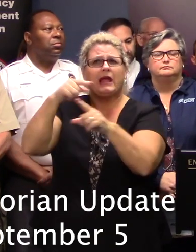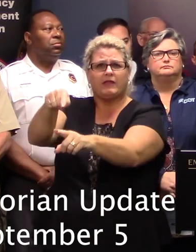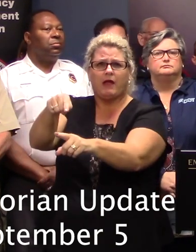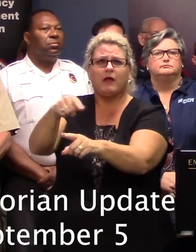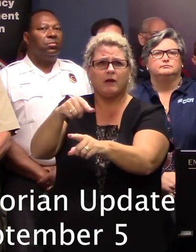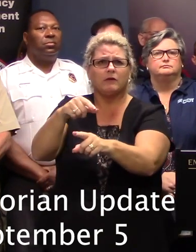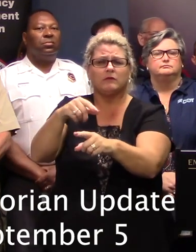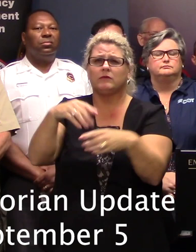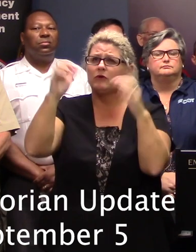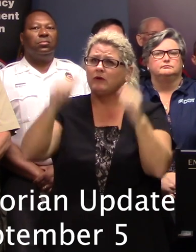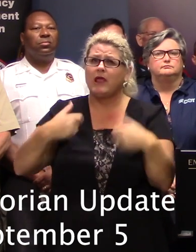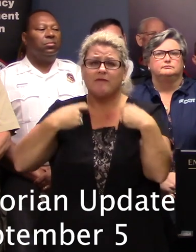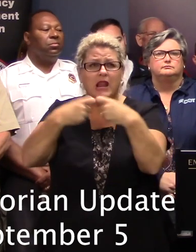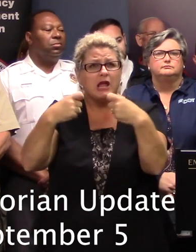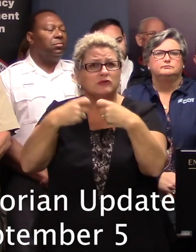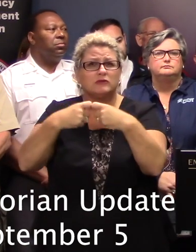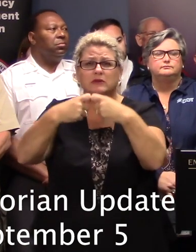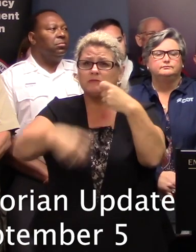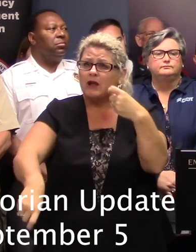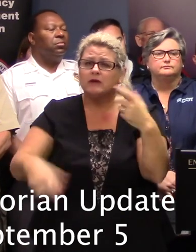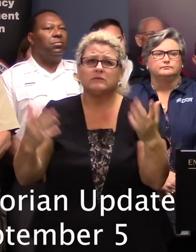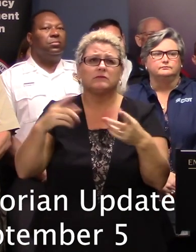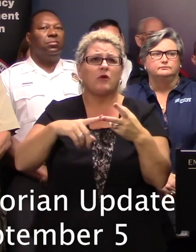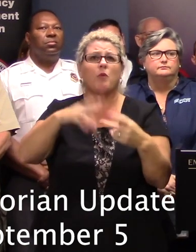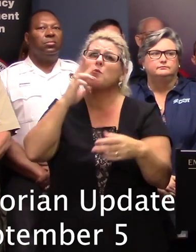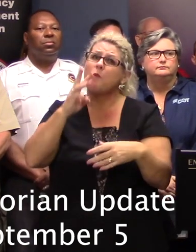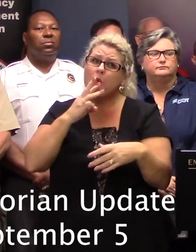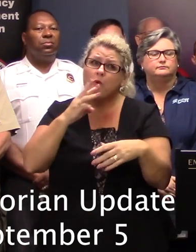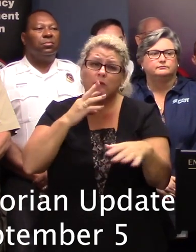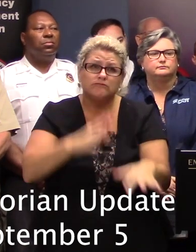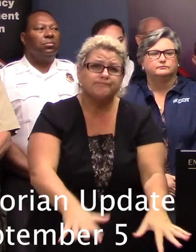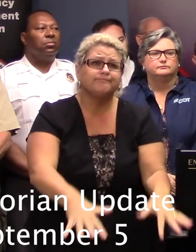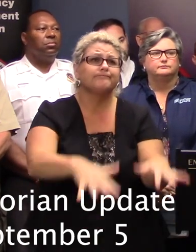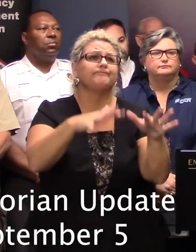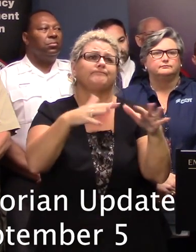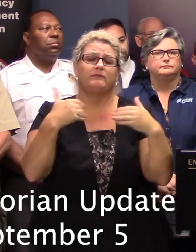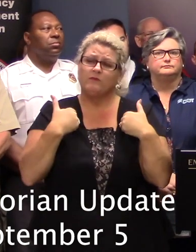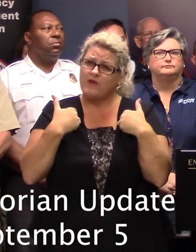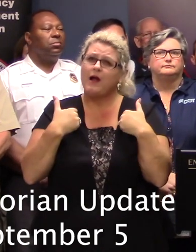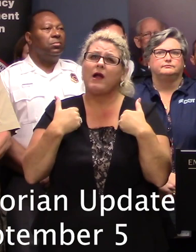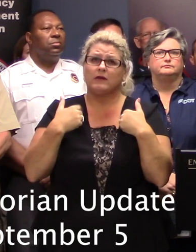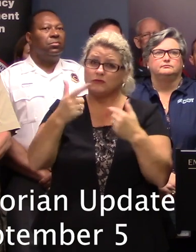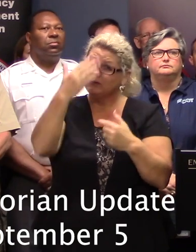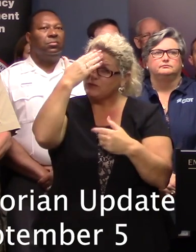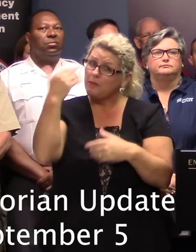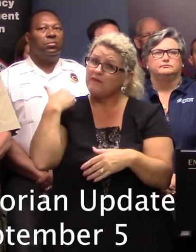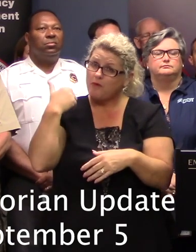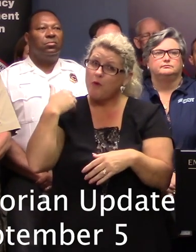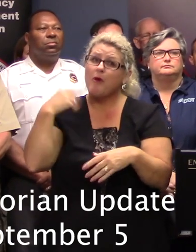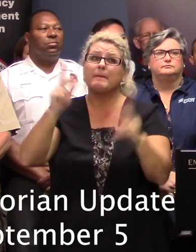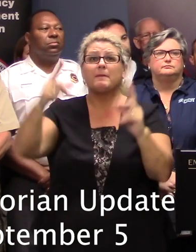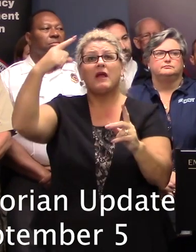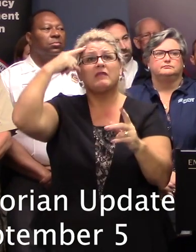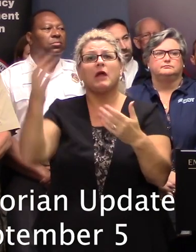down power lines, we know that. There's standing water on some roads. And we've had, as you know, we've had tragedies before with people going